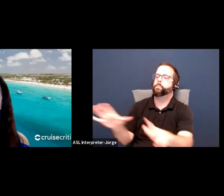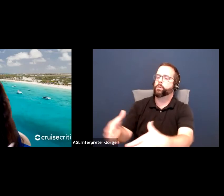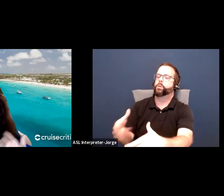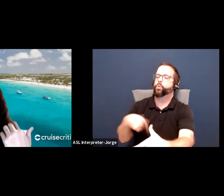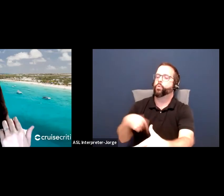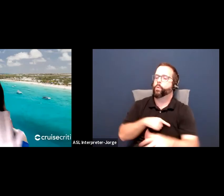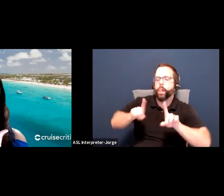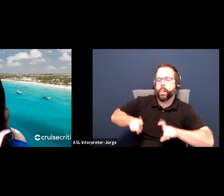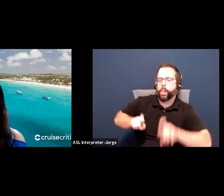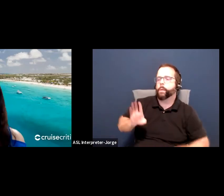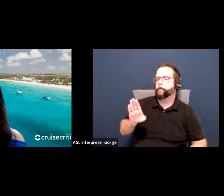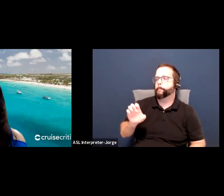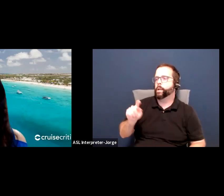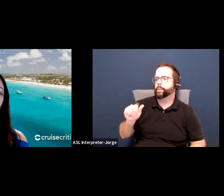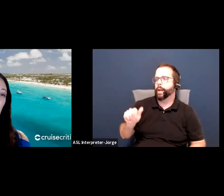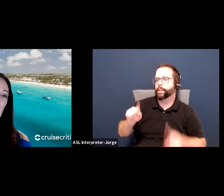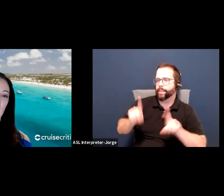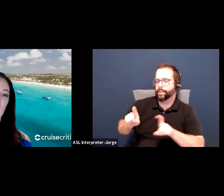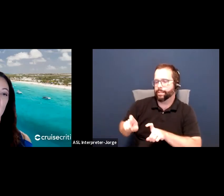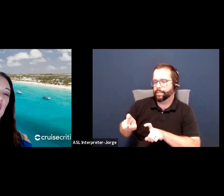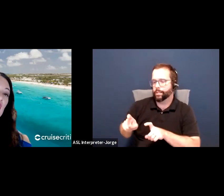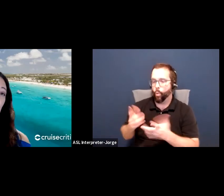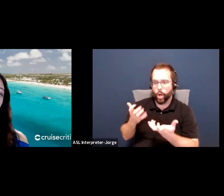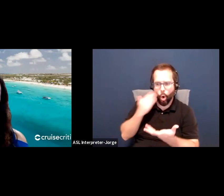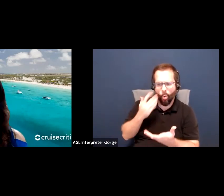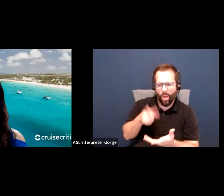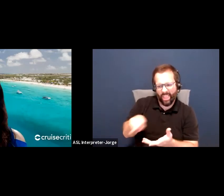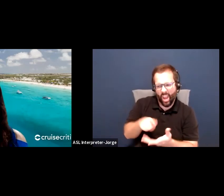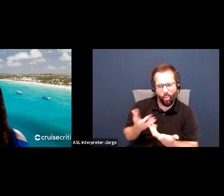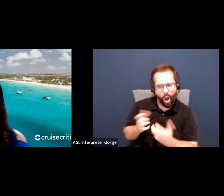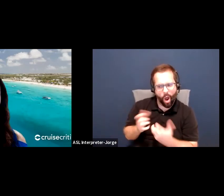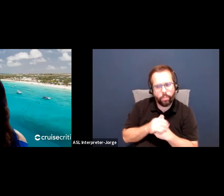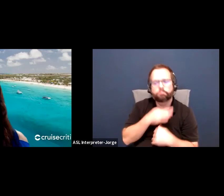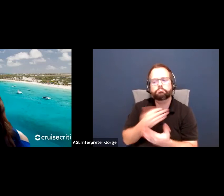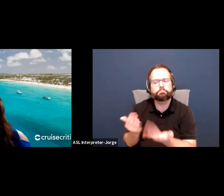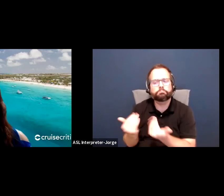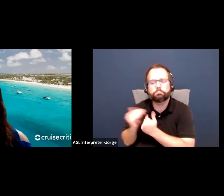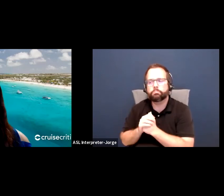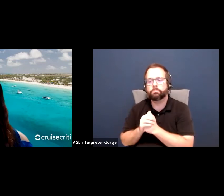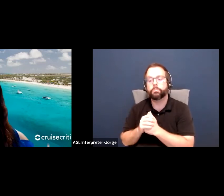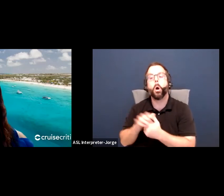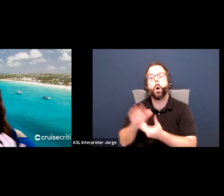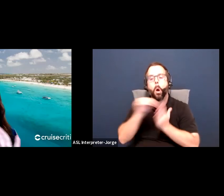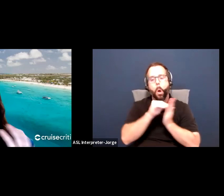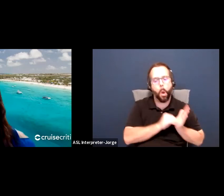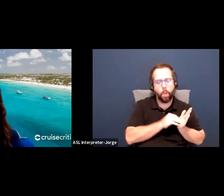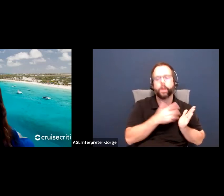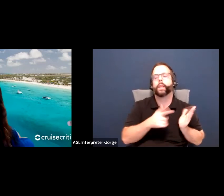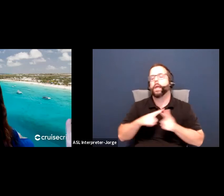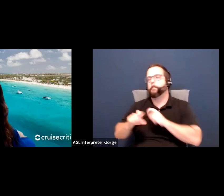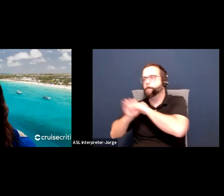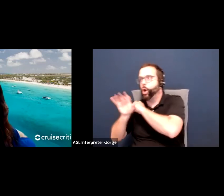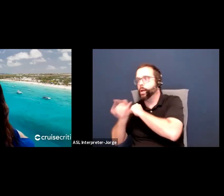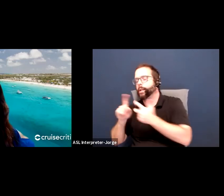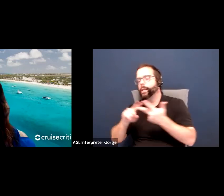they want? Then we need to market it. And then we need to set up the virtual platform. You know, you're going to have all these timelines